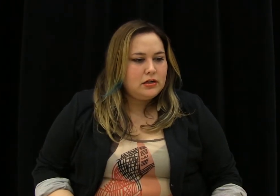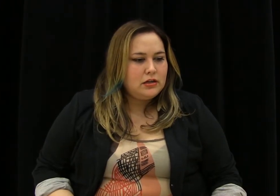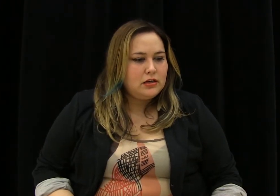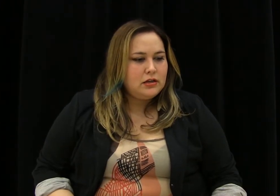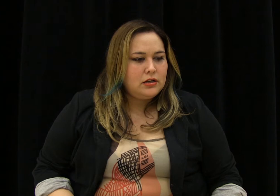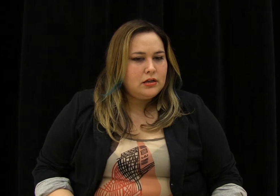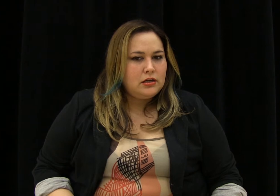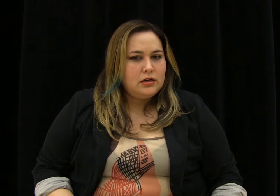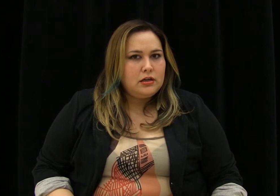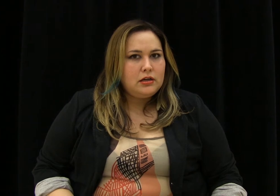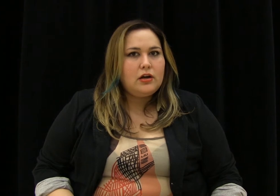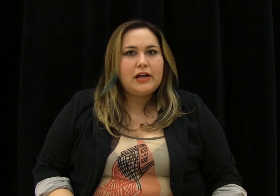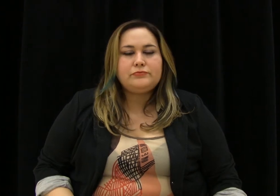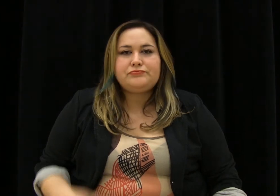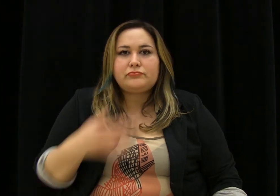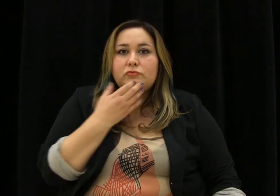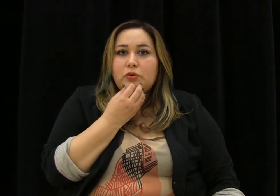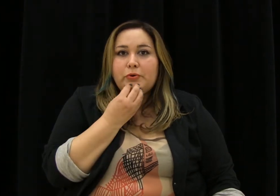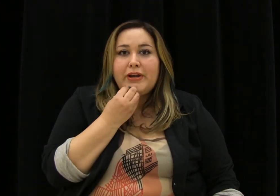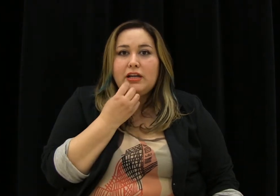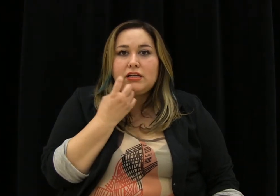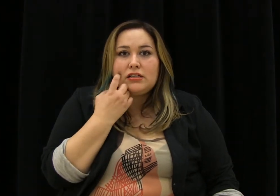And you can just start whenever. Okay, so we're ready? Yep.